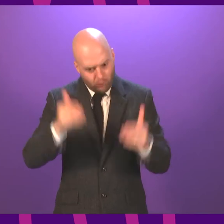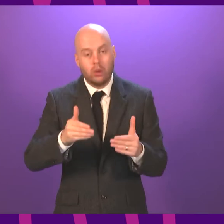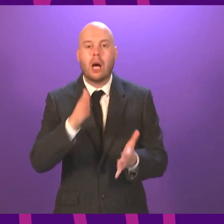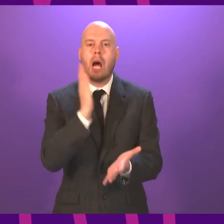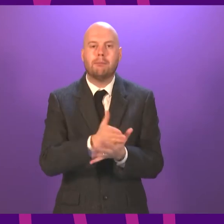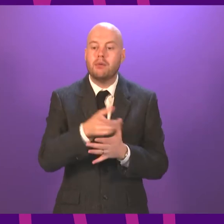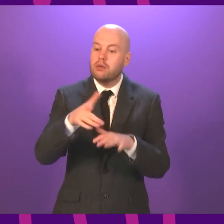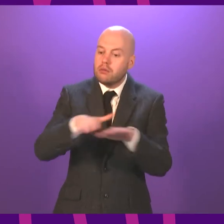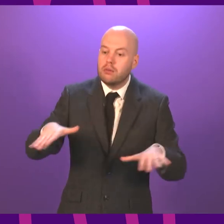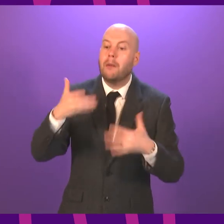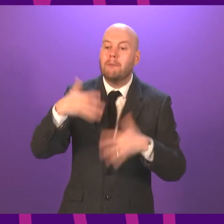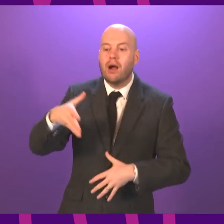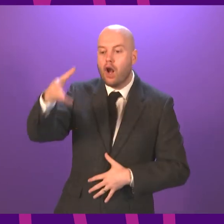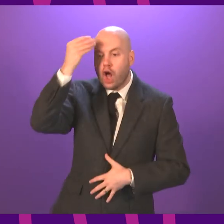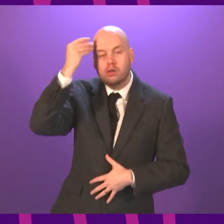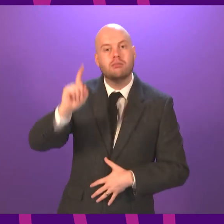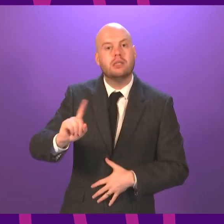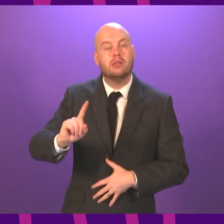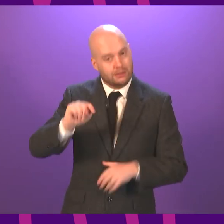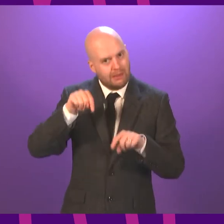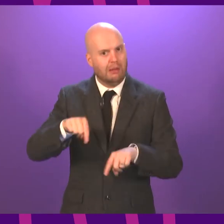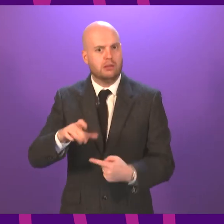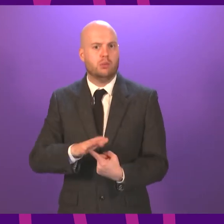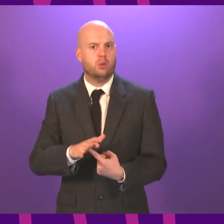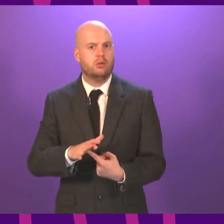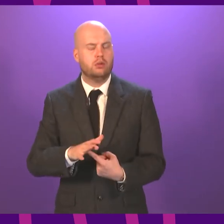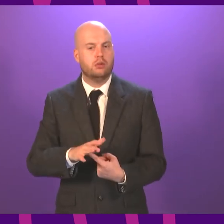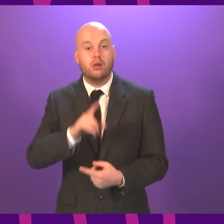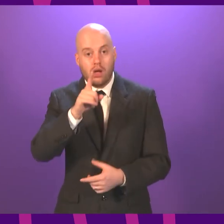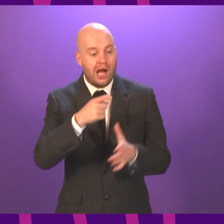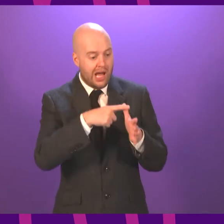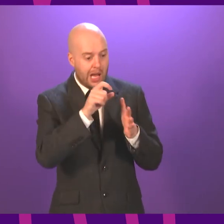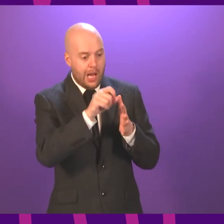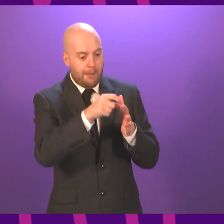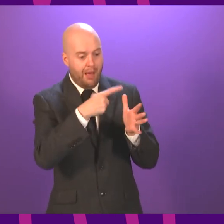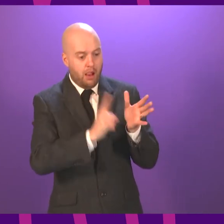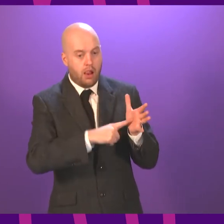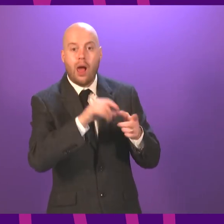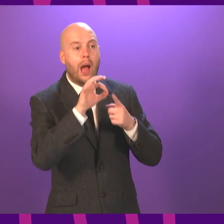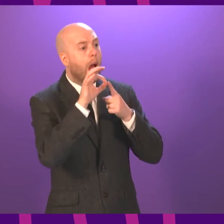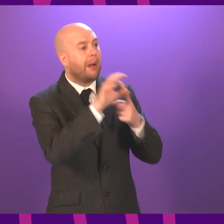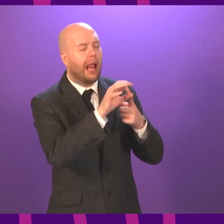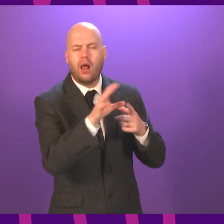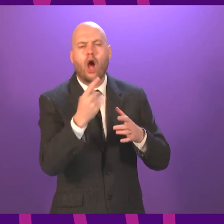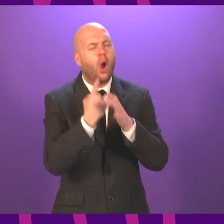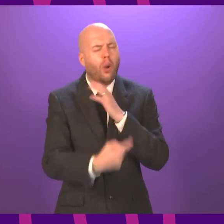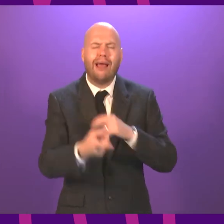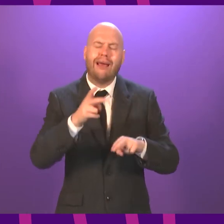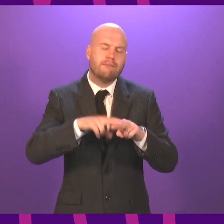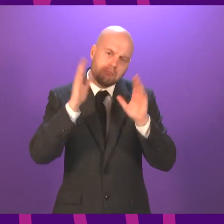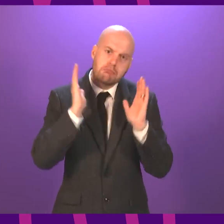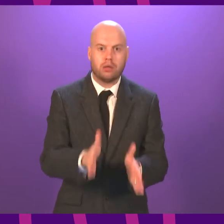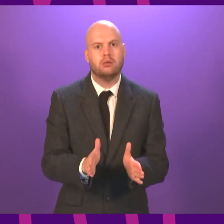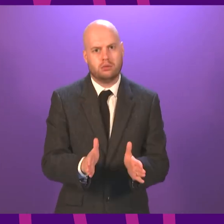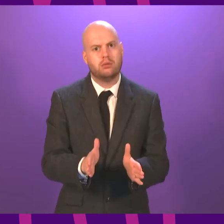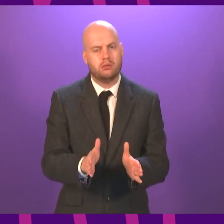pupils. And of course, the appeal system should only be used in exceptional circumstances, not because we want to put pupils off using